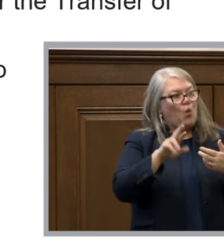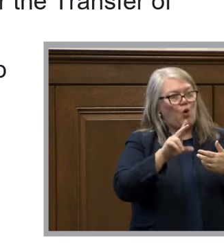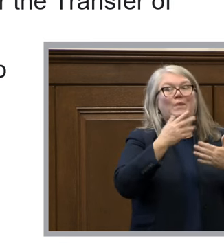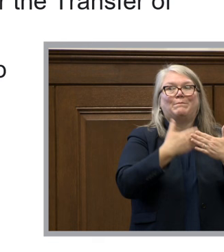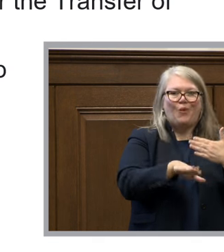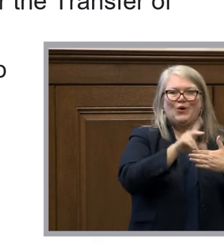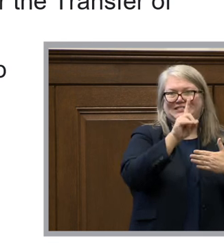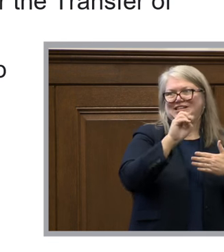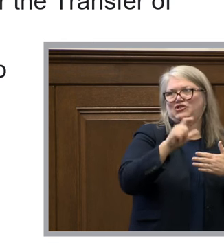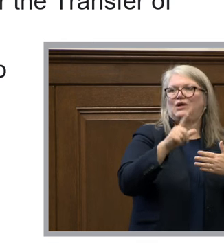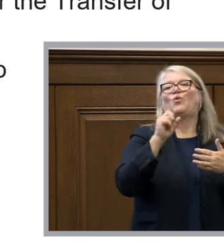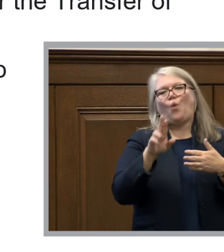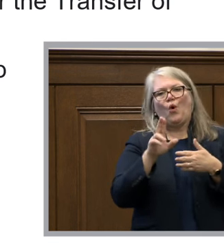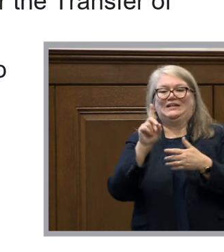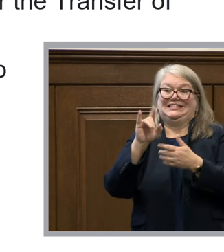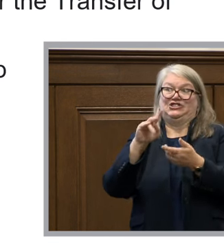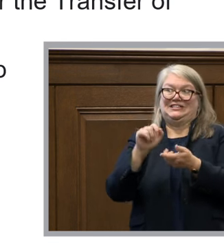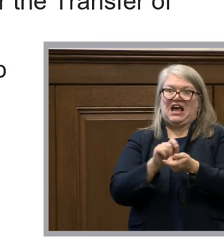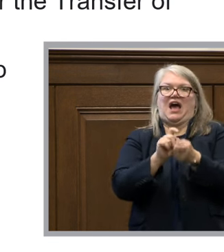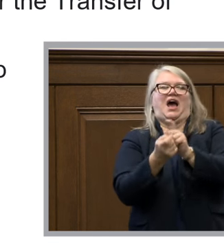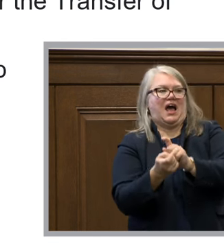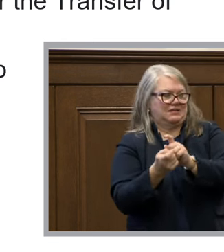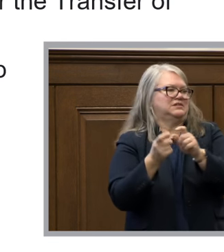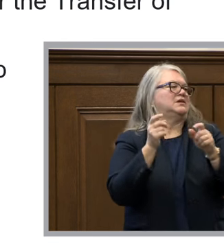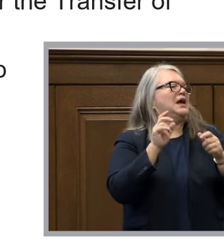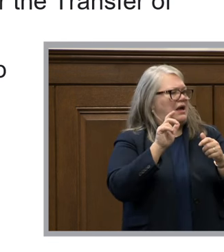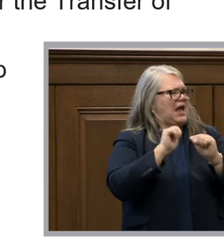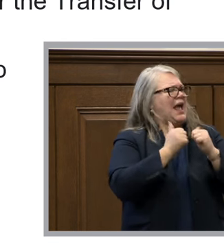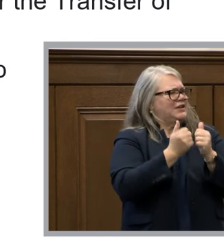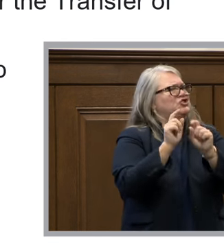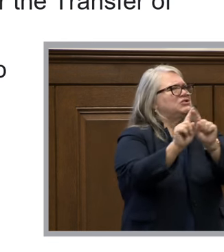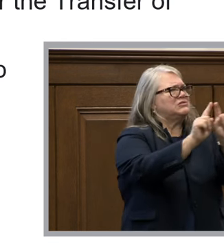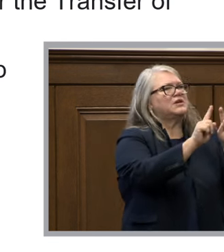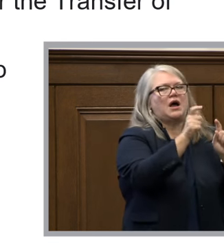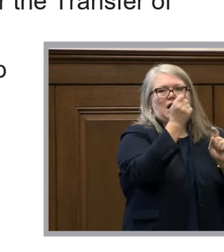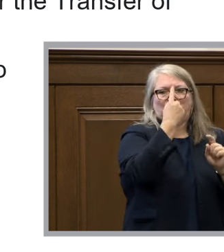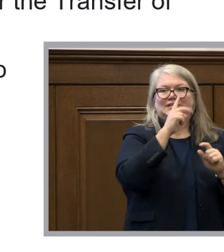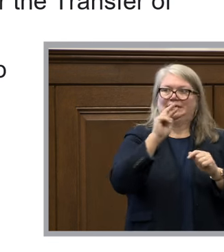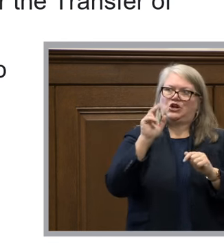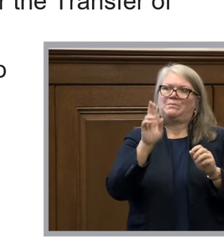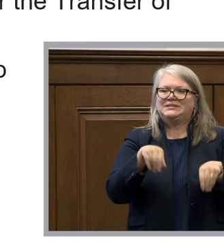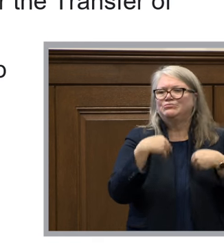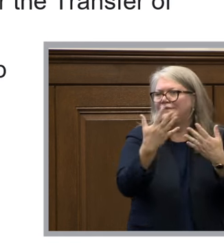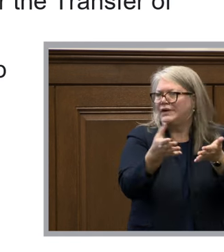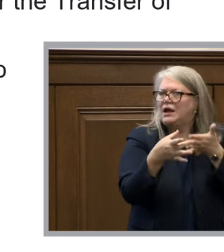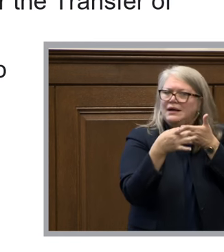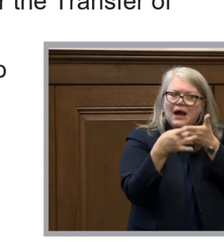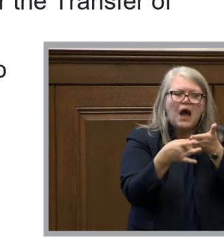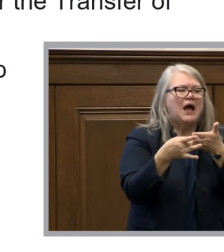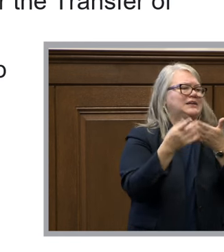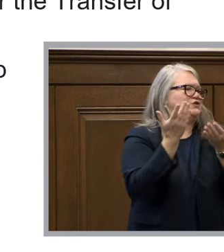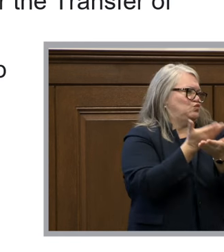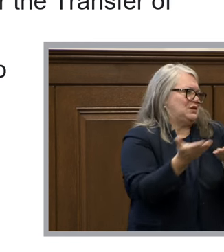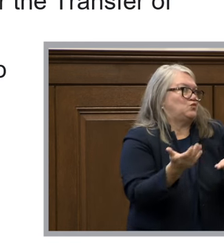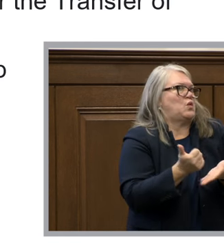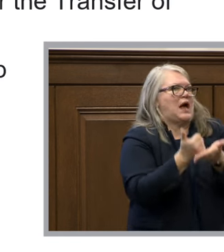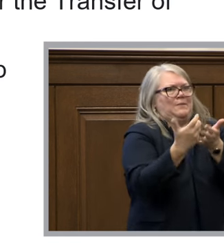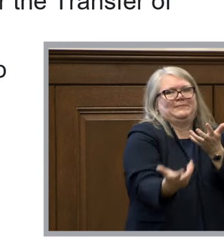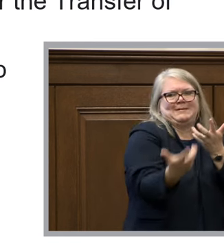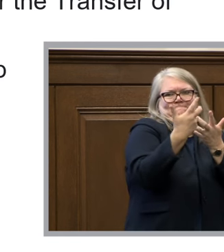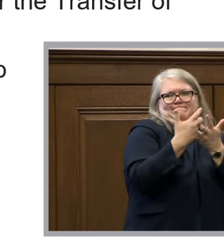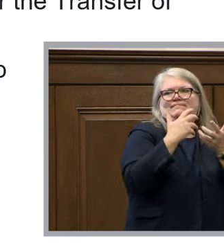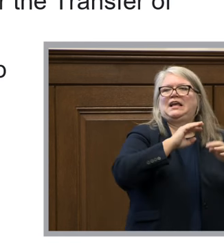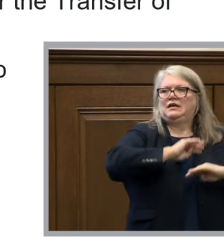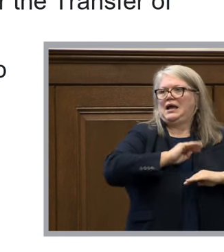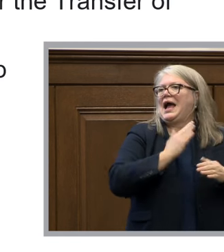agencies have understandably requested that nara provide resources and guidance to meet these requirements and